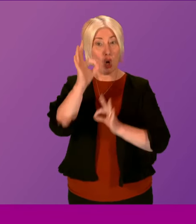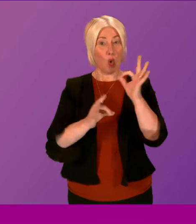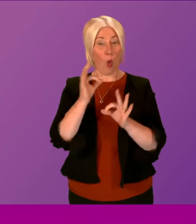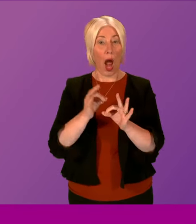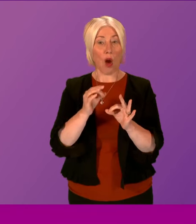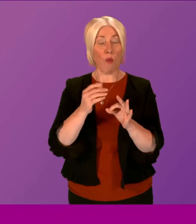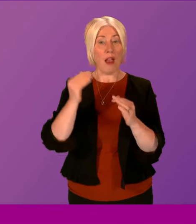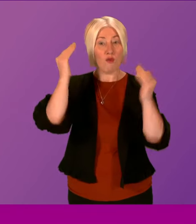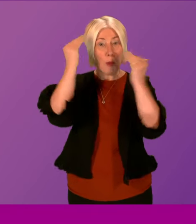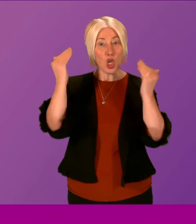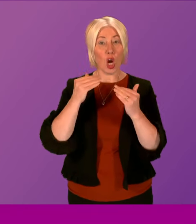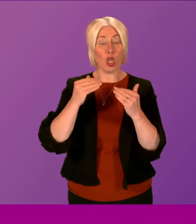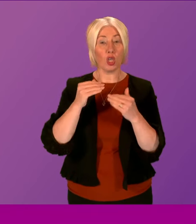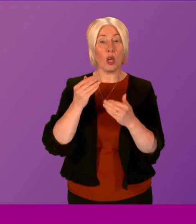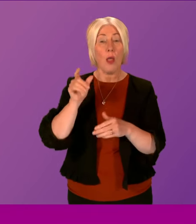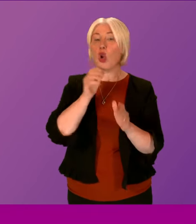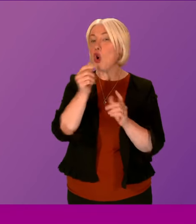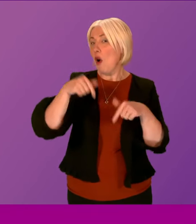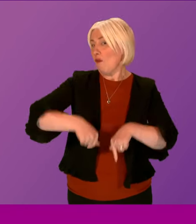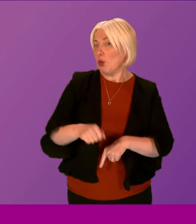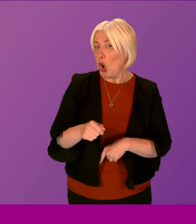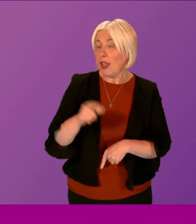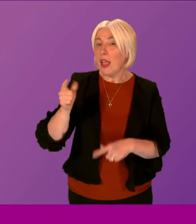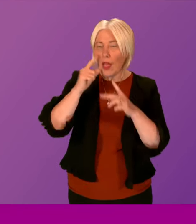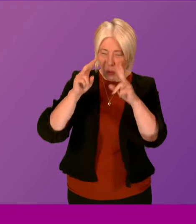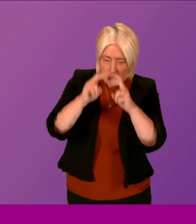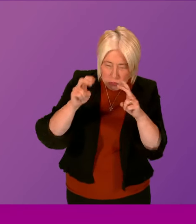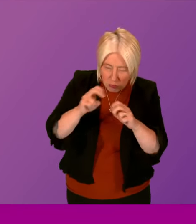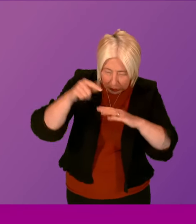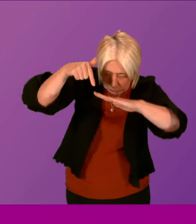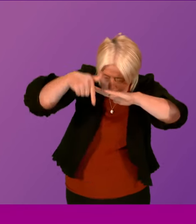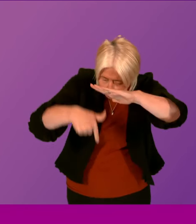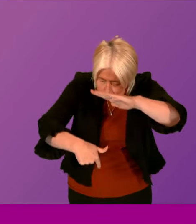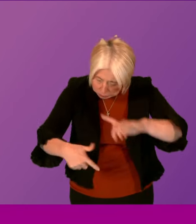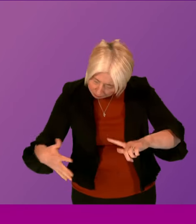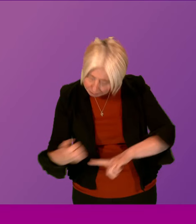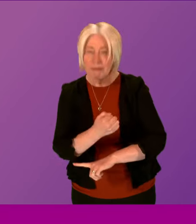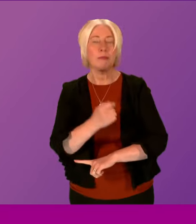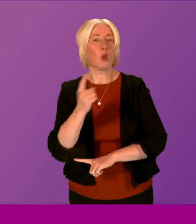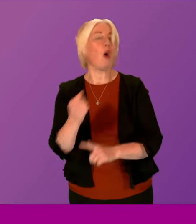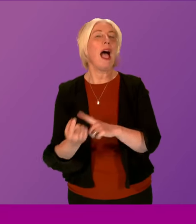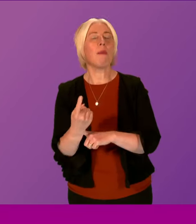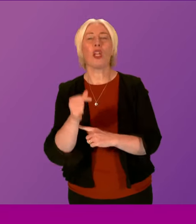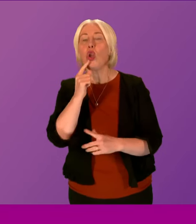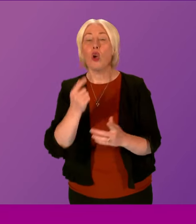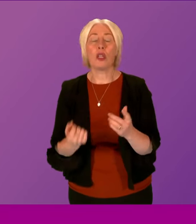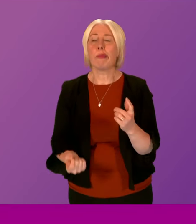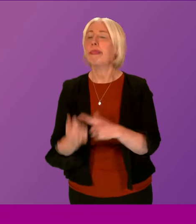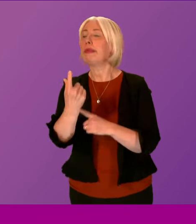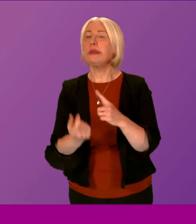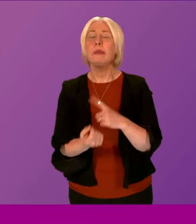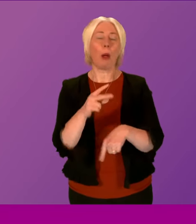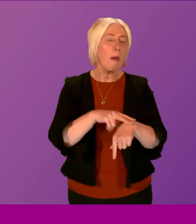judge from outwith Scotland will get to the bottom of what happened here. Because these were not just mere accidents by Police Scotland